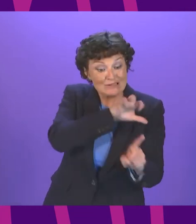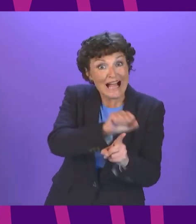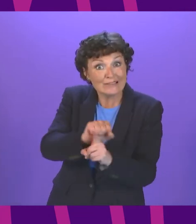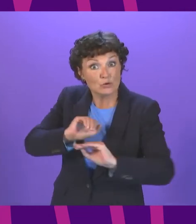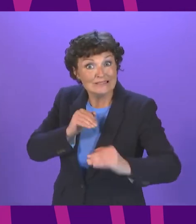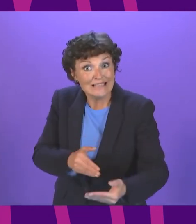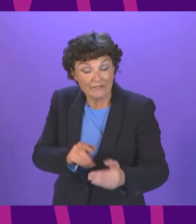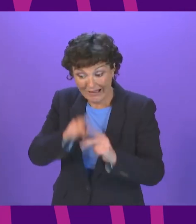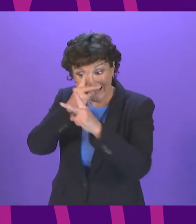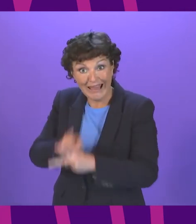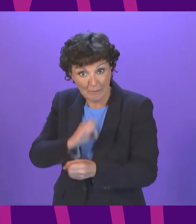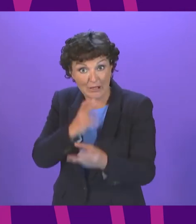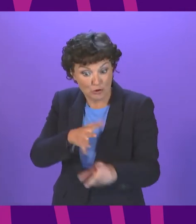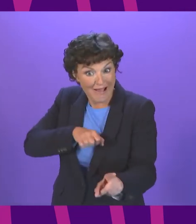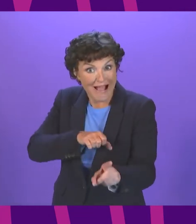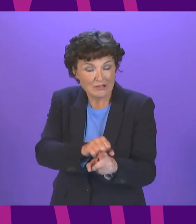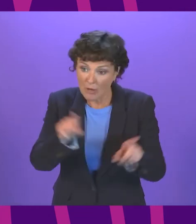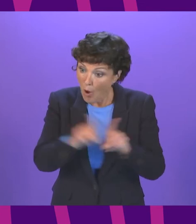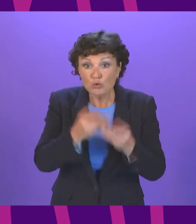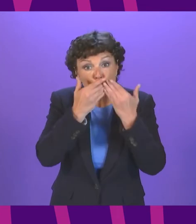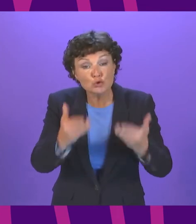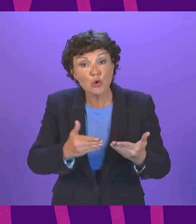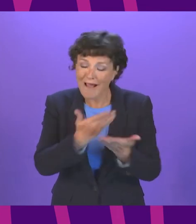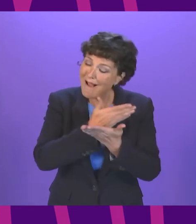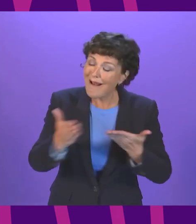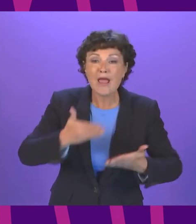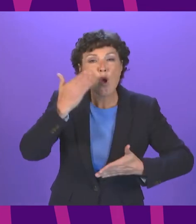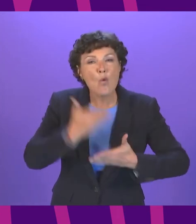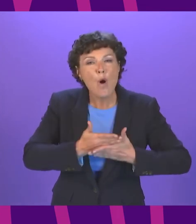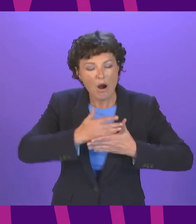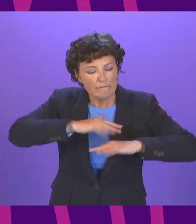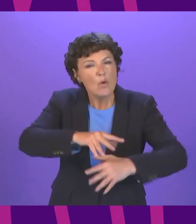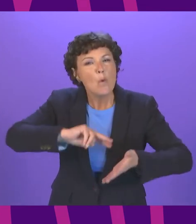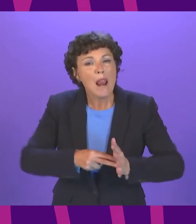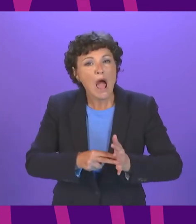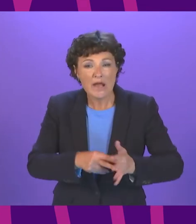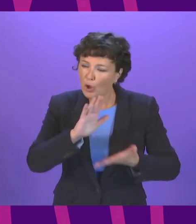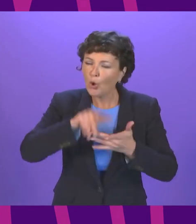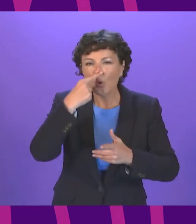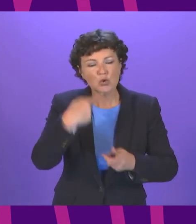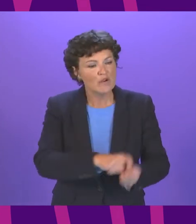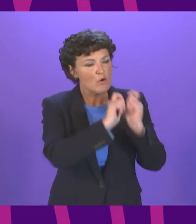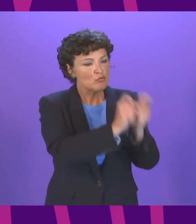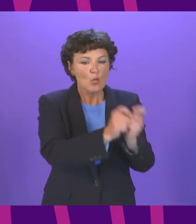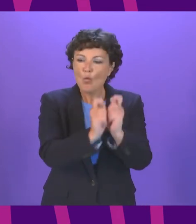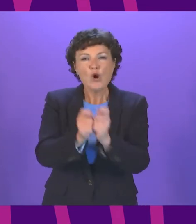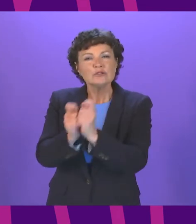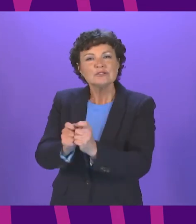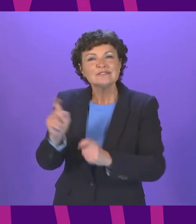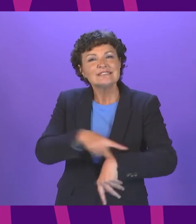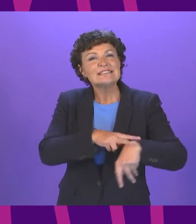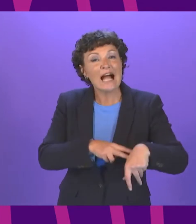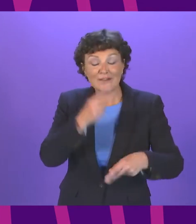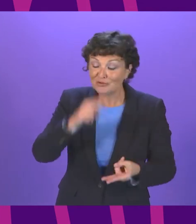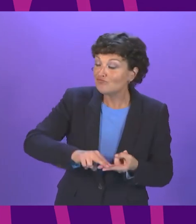care and delivers a credible workforce plan and it could have rewarded so many undervalued staff by raising social carers pay to